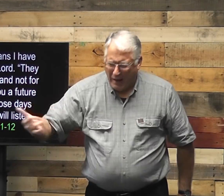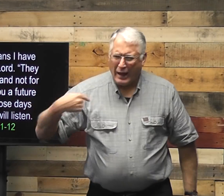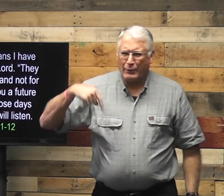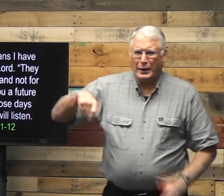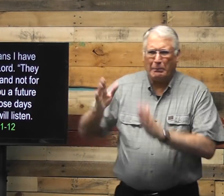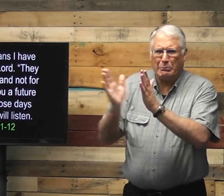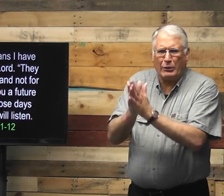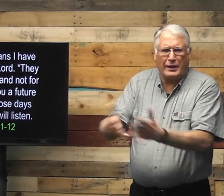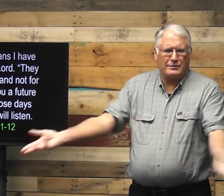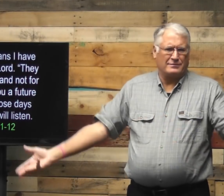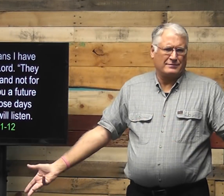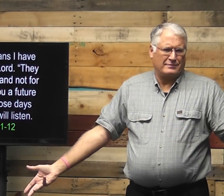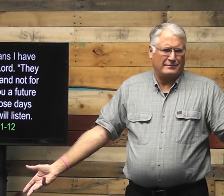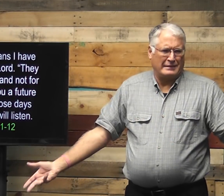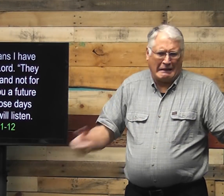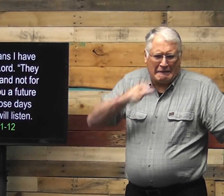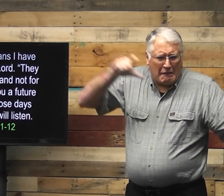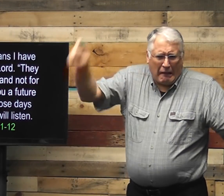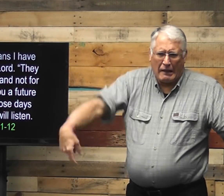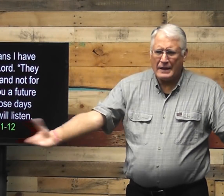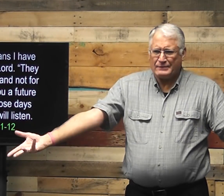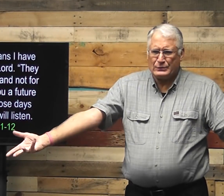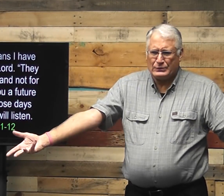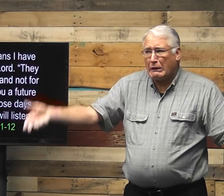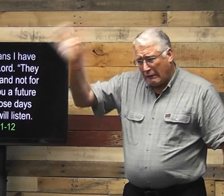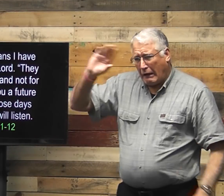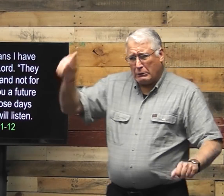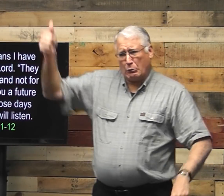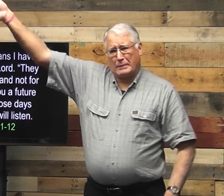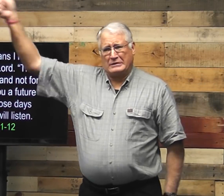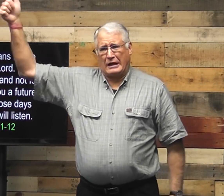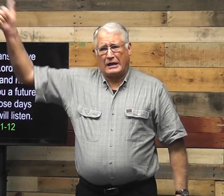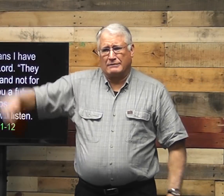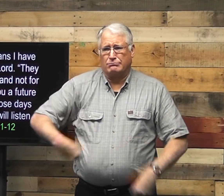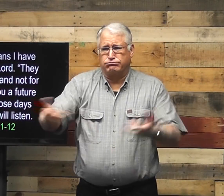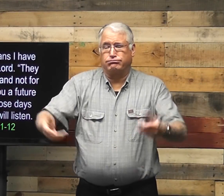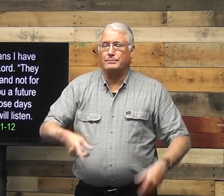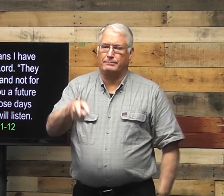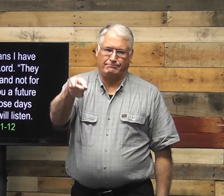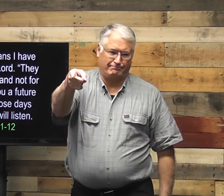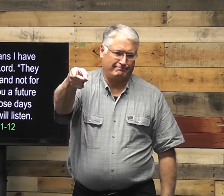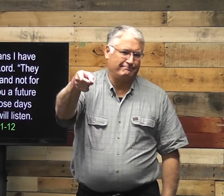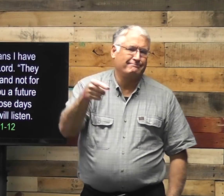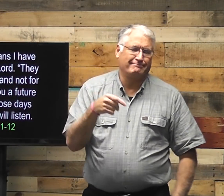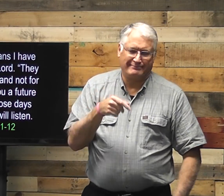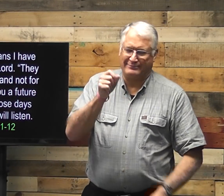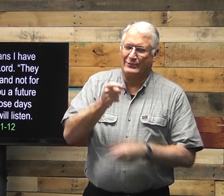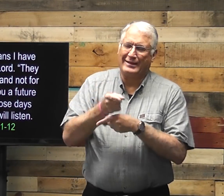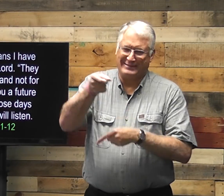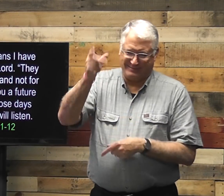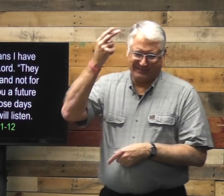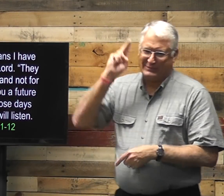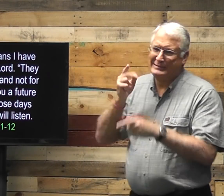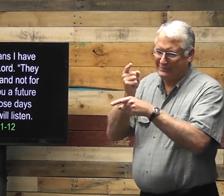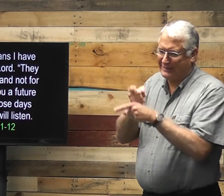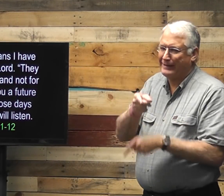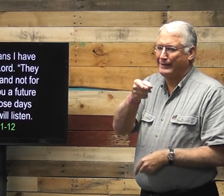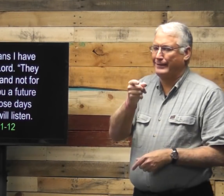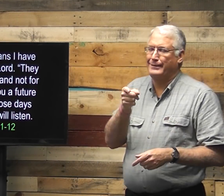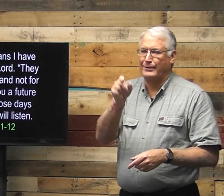But why do we have to pray? Does it seem like it's not necessary because God can just give it to us? Right,